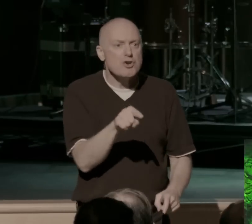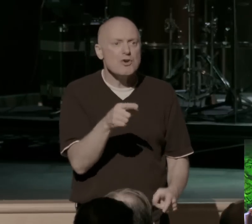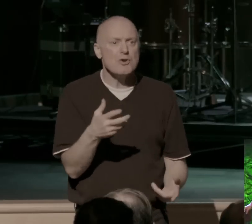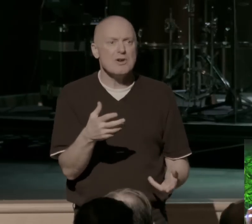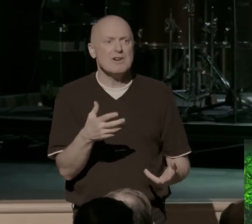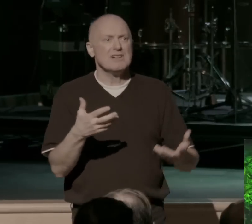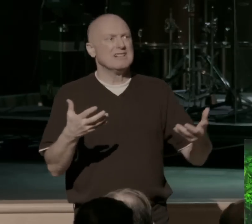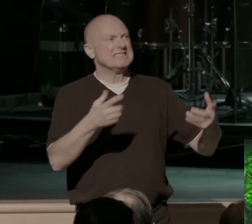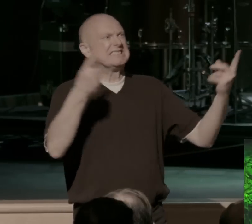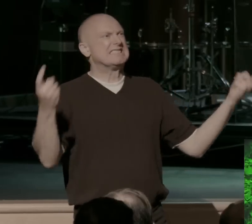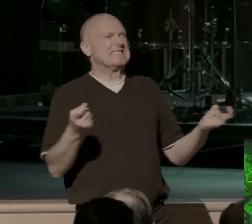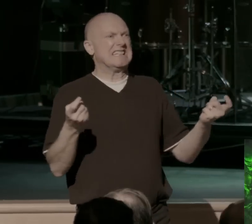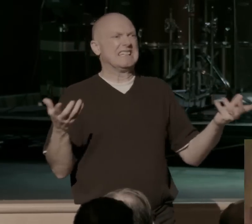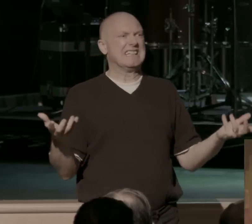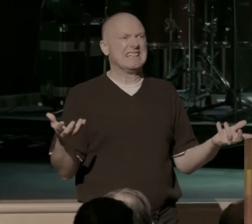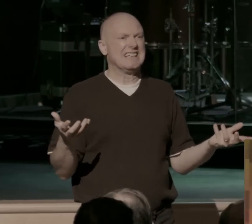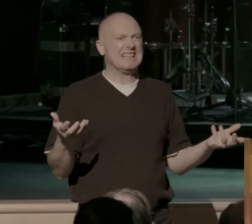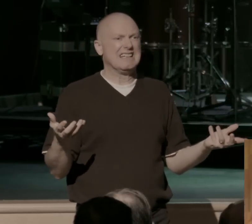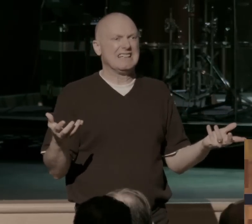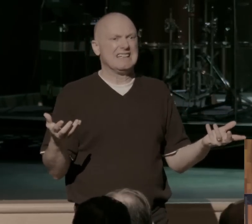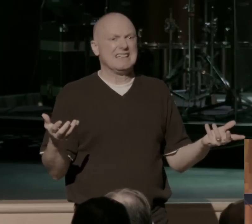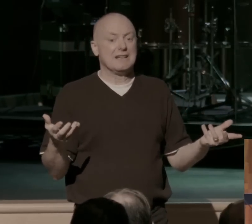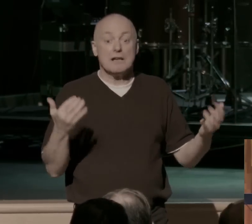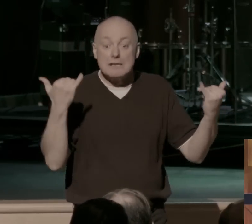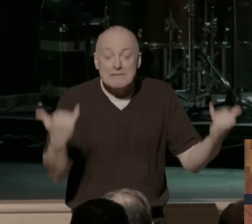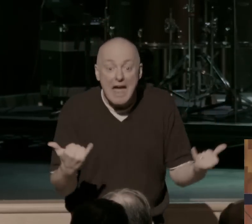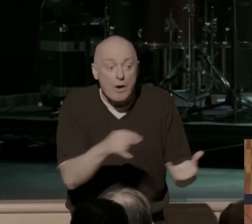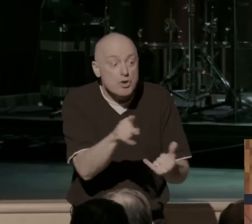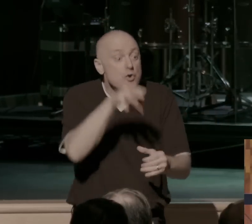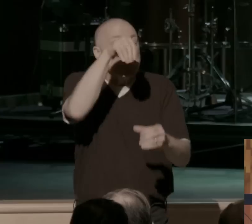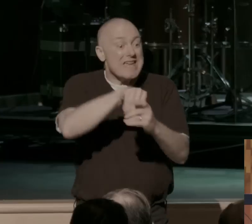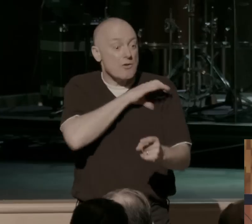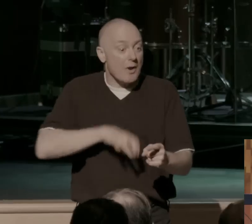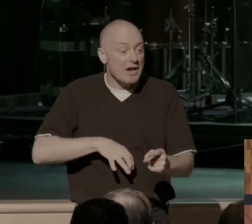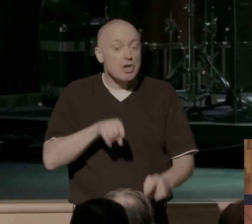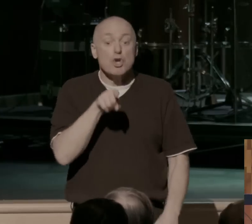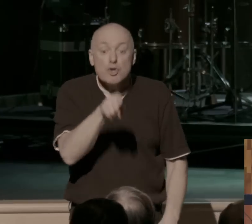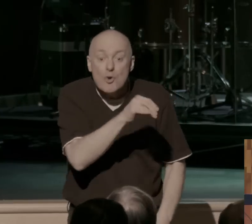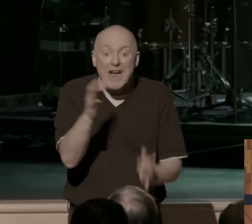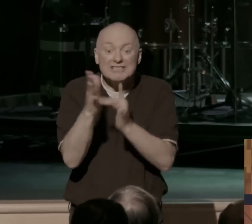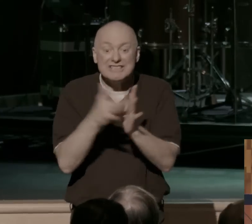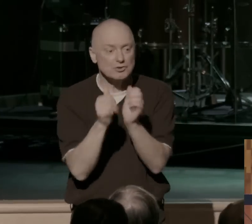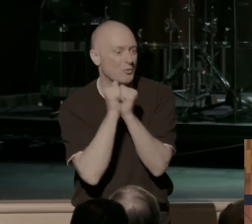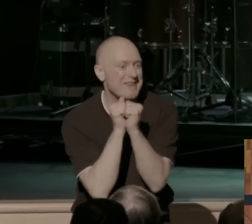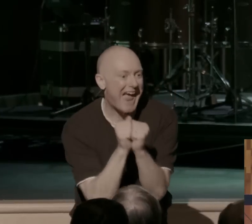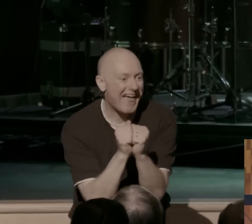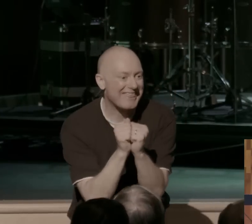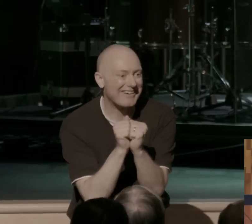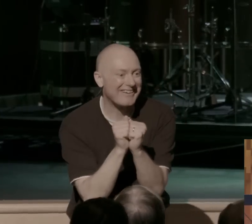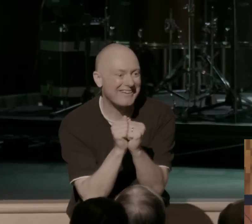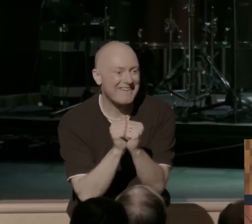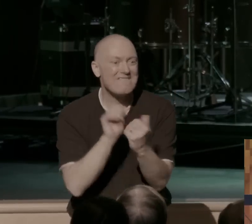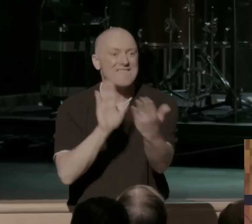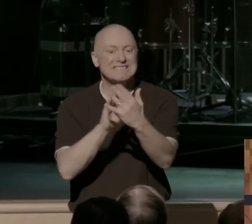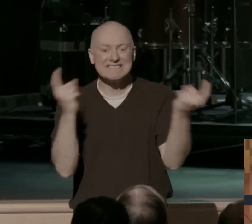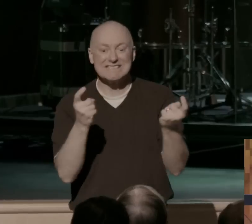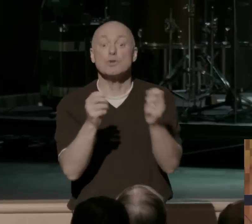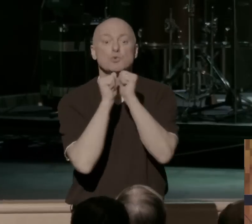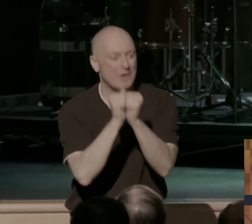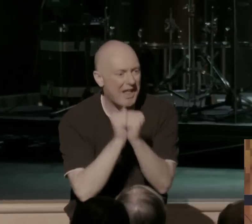here. Now in Christ, it's you and Jesus standing together, facing your sin together. It's every day you rely